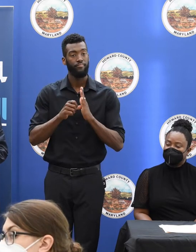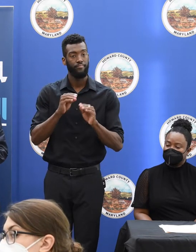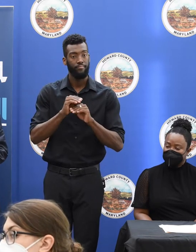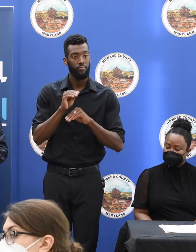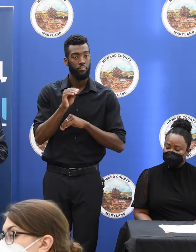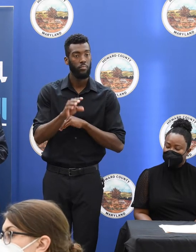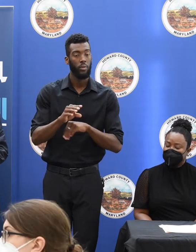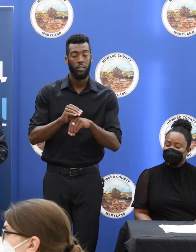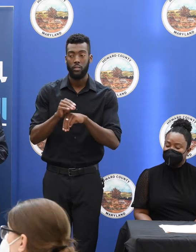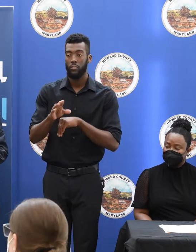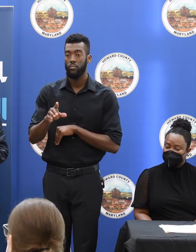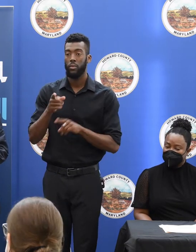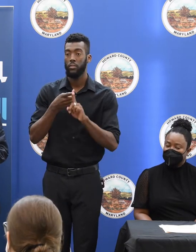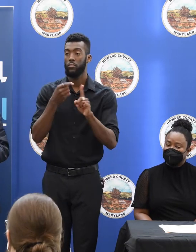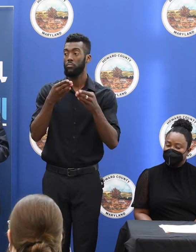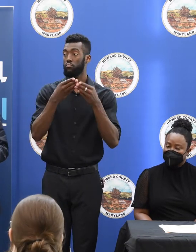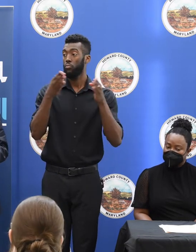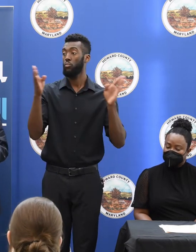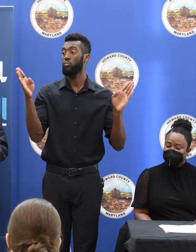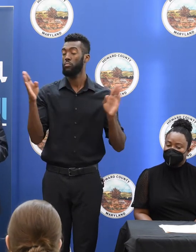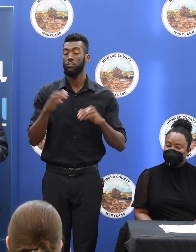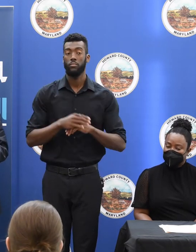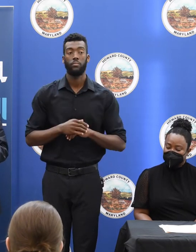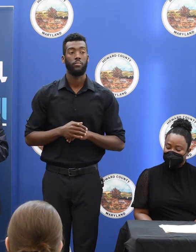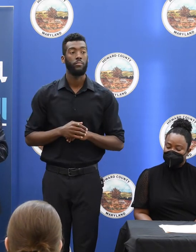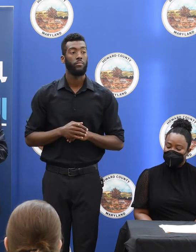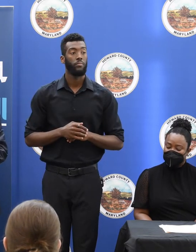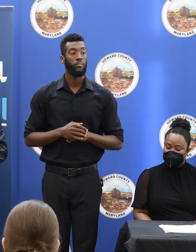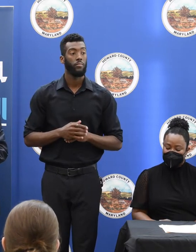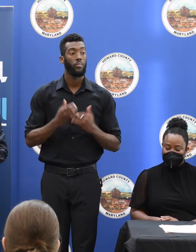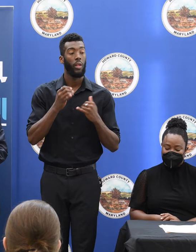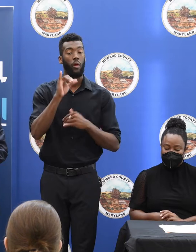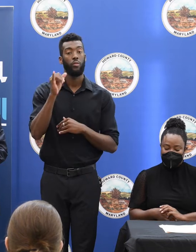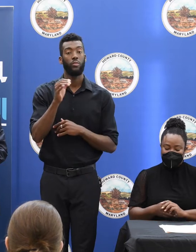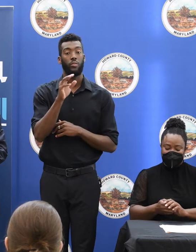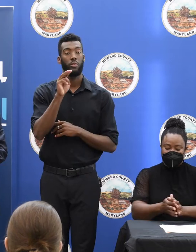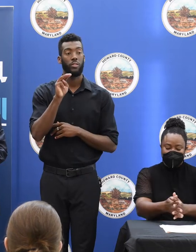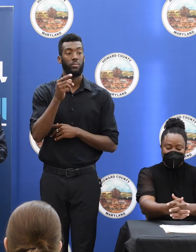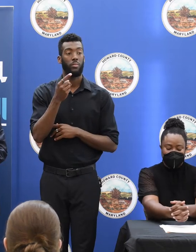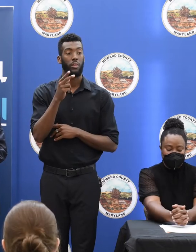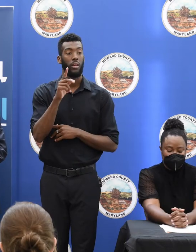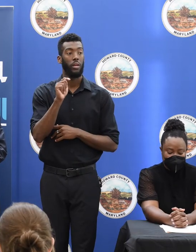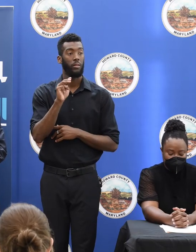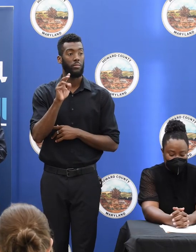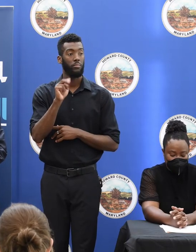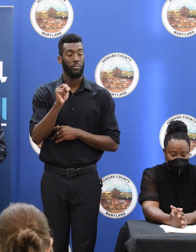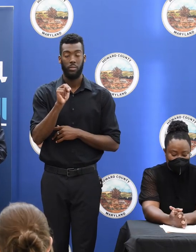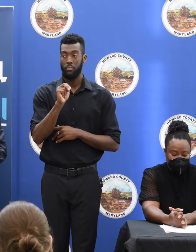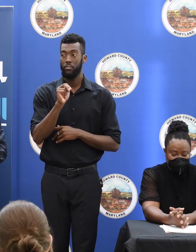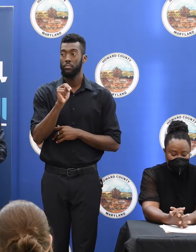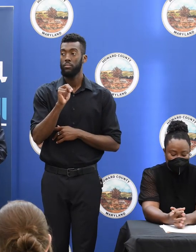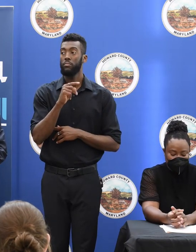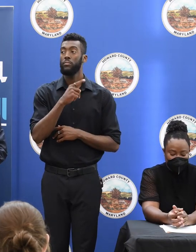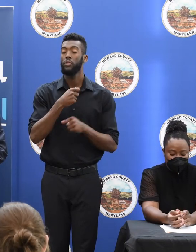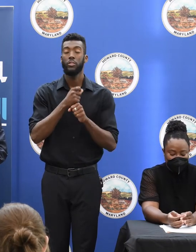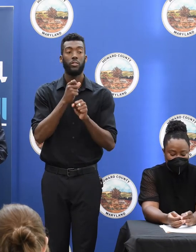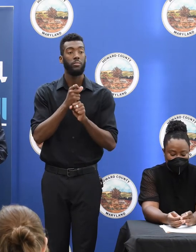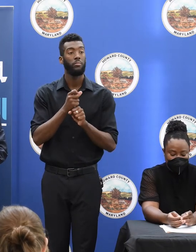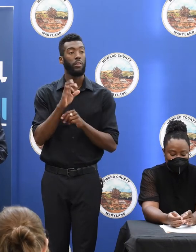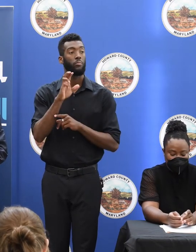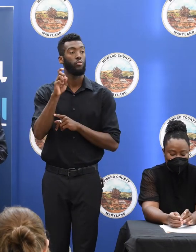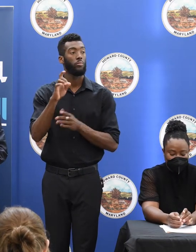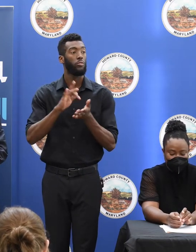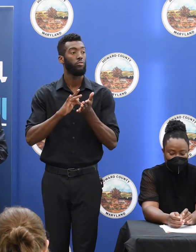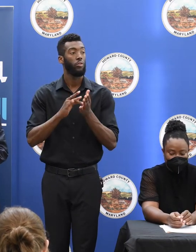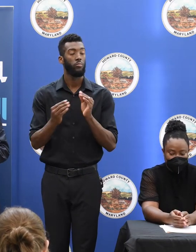board from a broad perspective. So I'd like to ask Jim Gutman, who's a true leader in making prescription drugs more affordable in